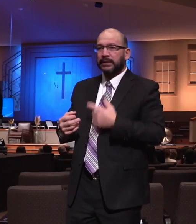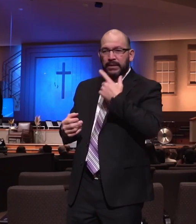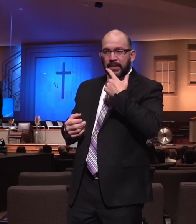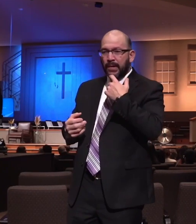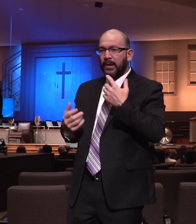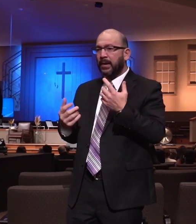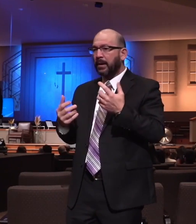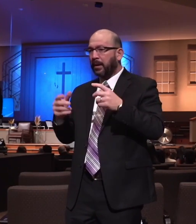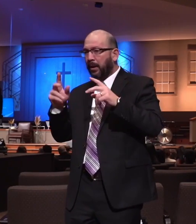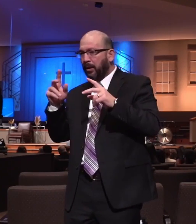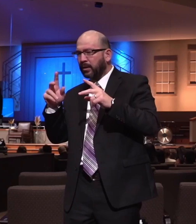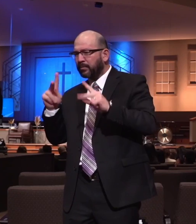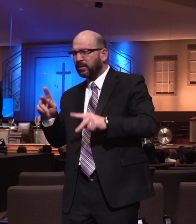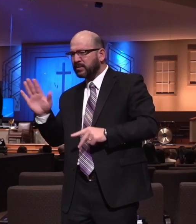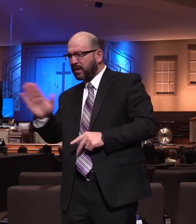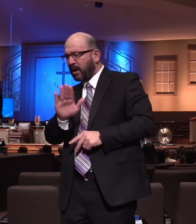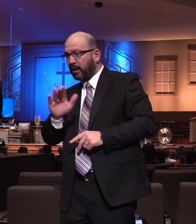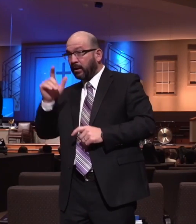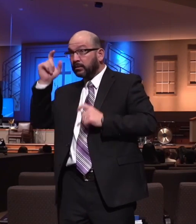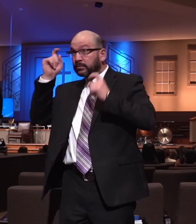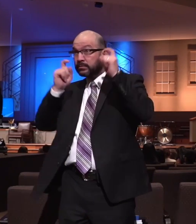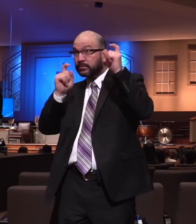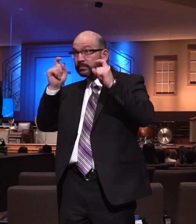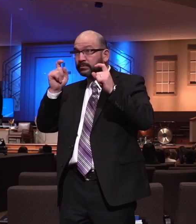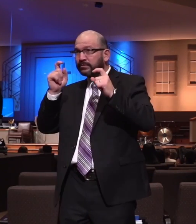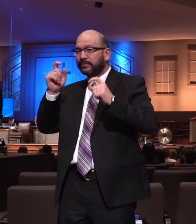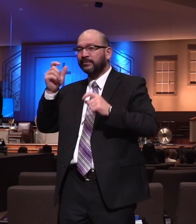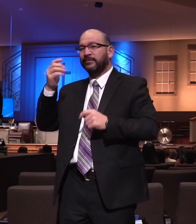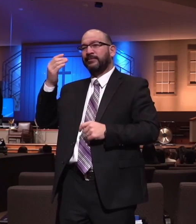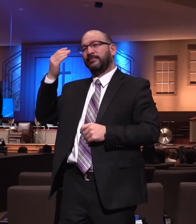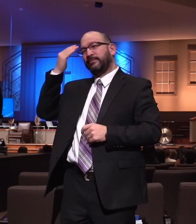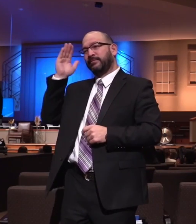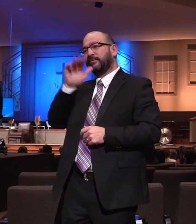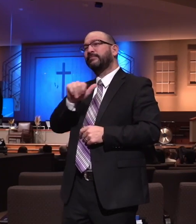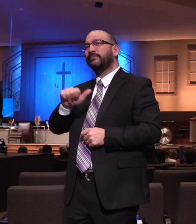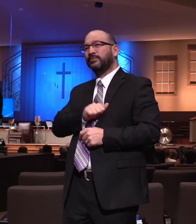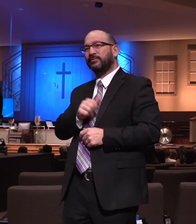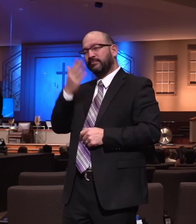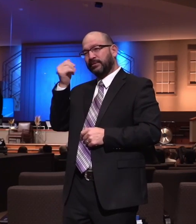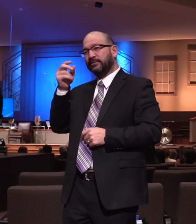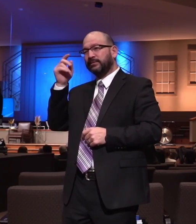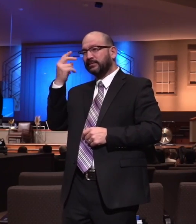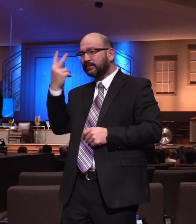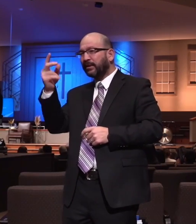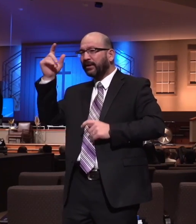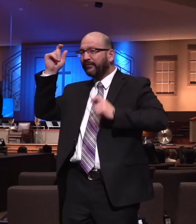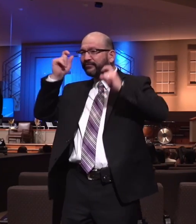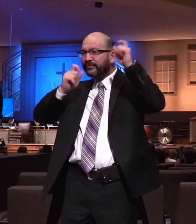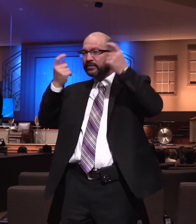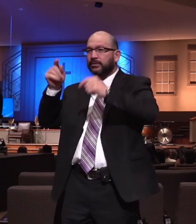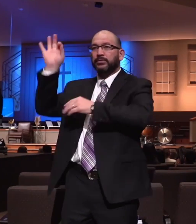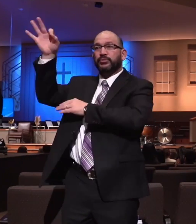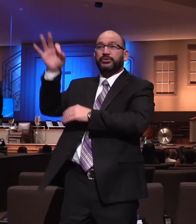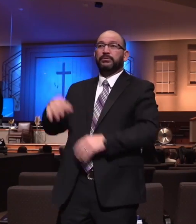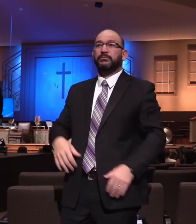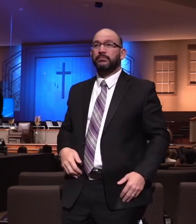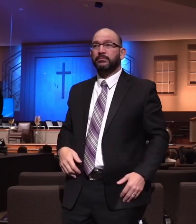preaching. When I think about men like Dr. Goddard and Bill Weibel and so many of these men, I'd get up here on a Sunday night,